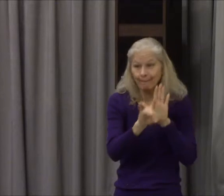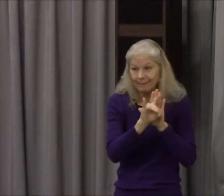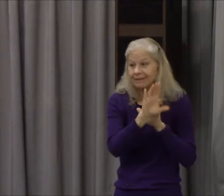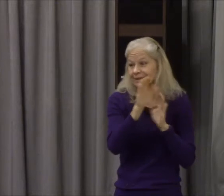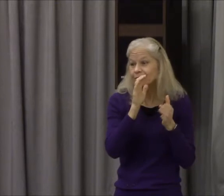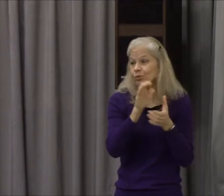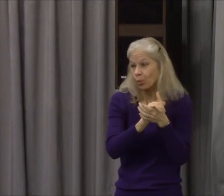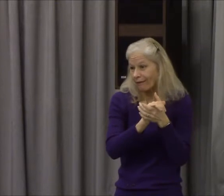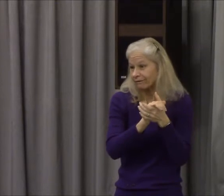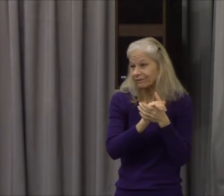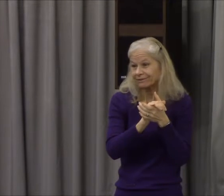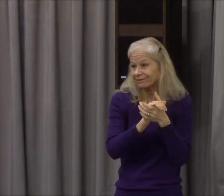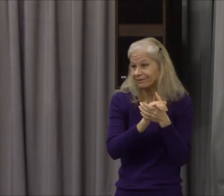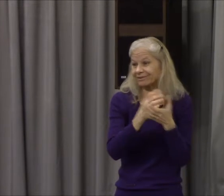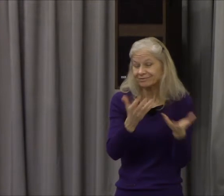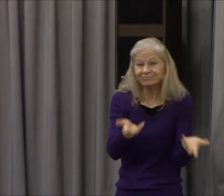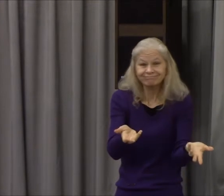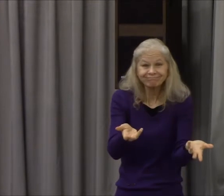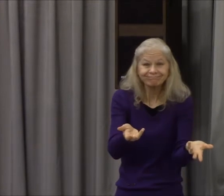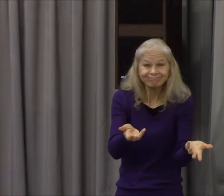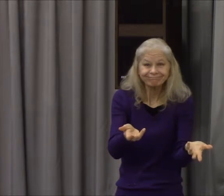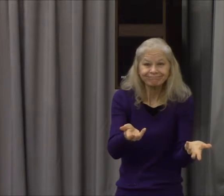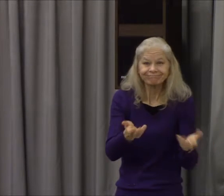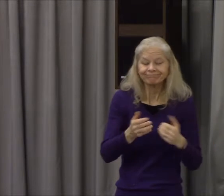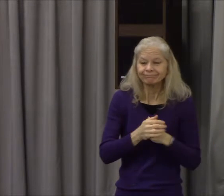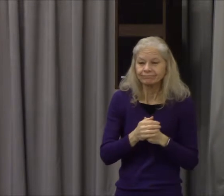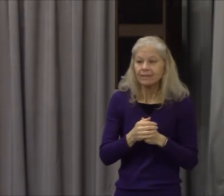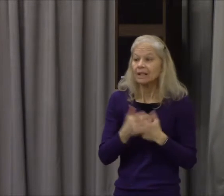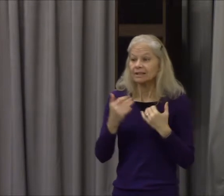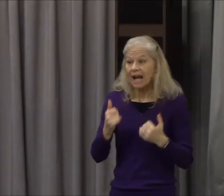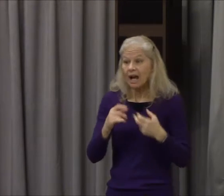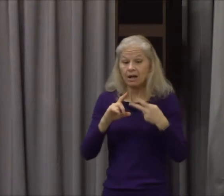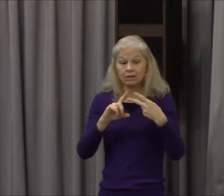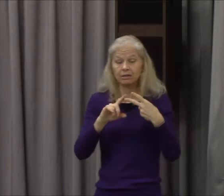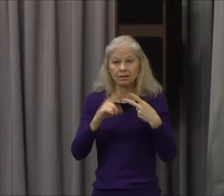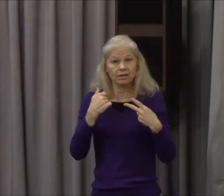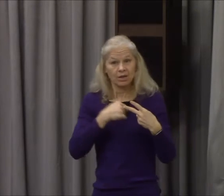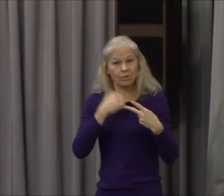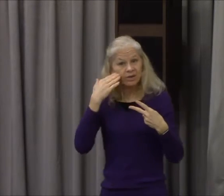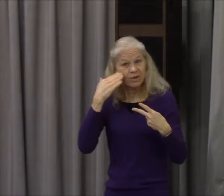other willingly done that which we know is wrong that was that second meeting